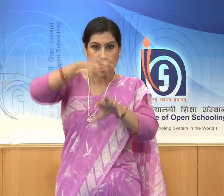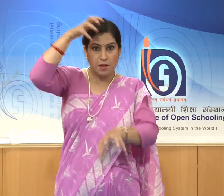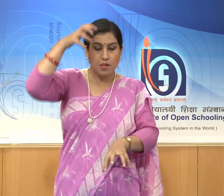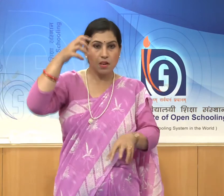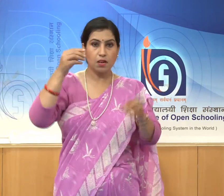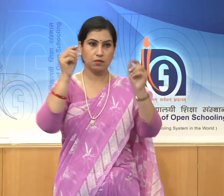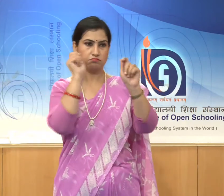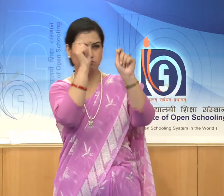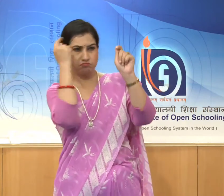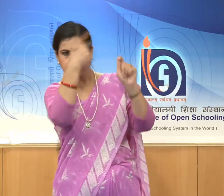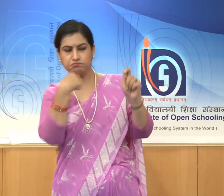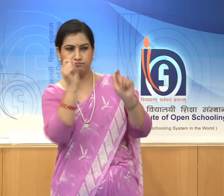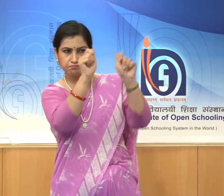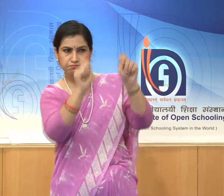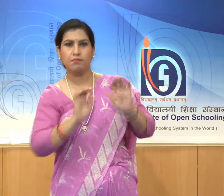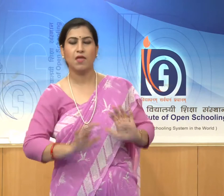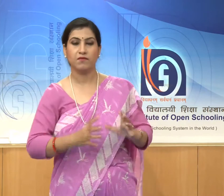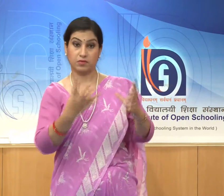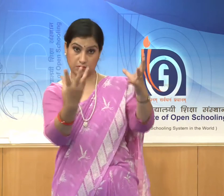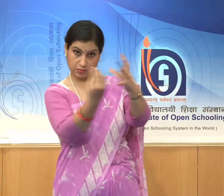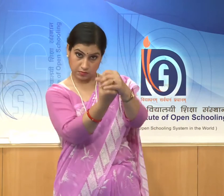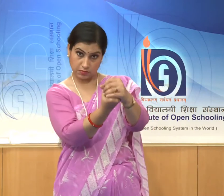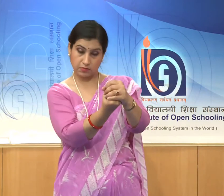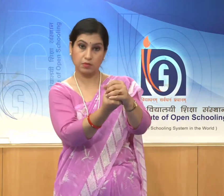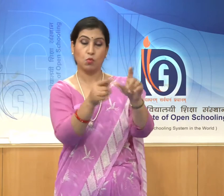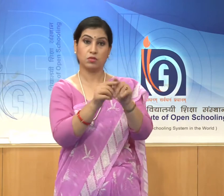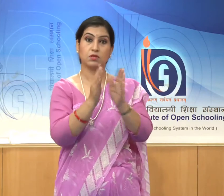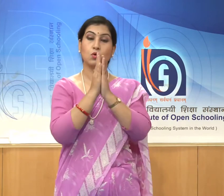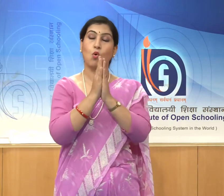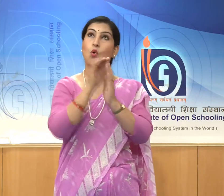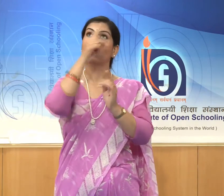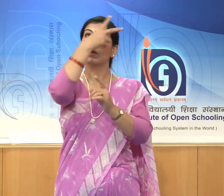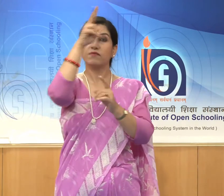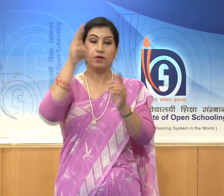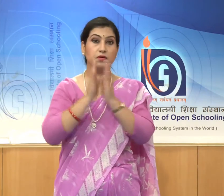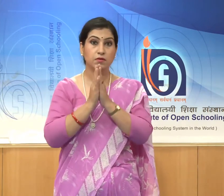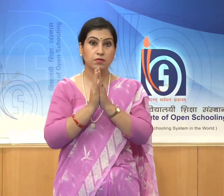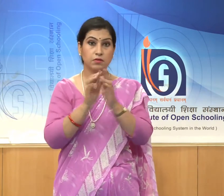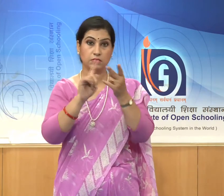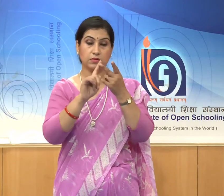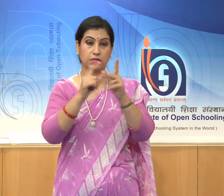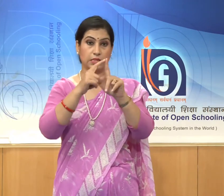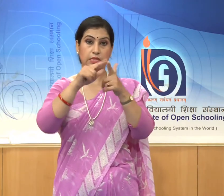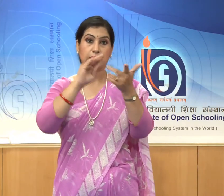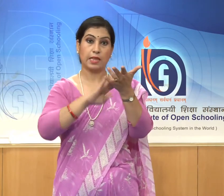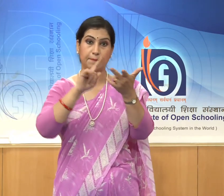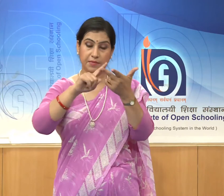They include gods, demigods and